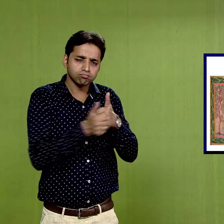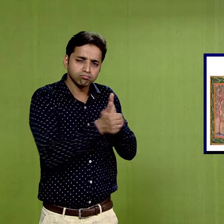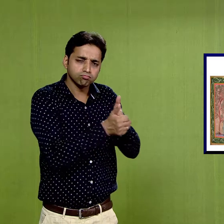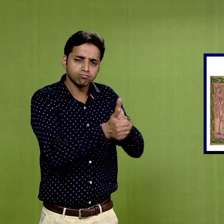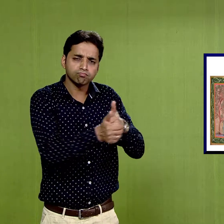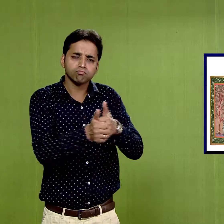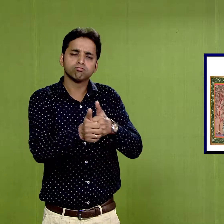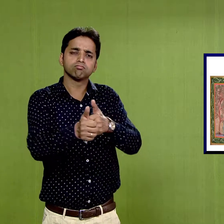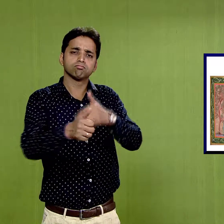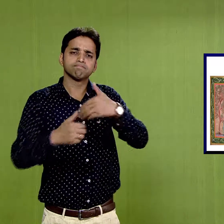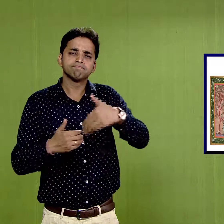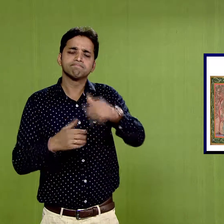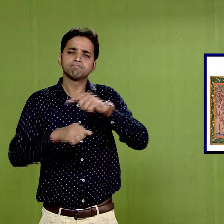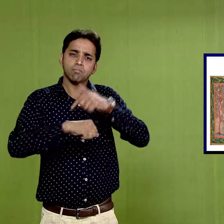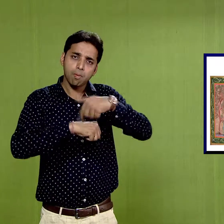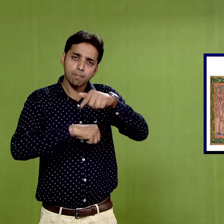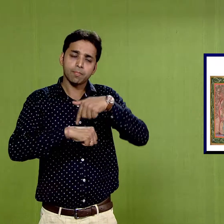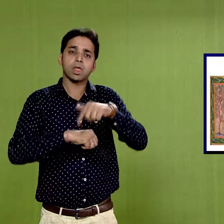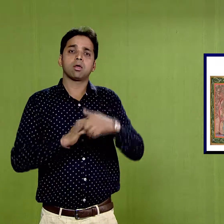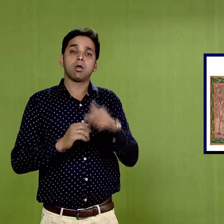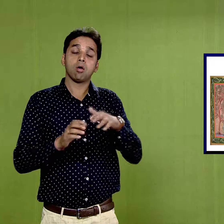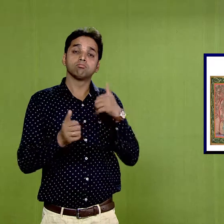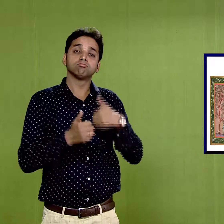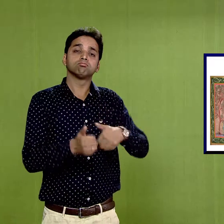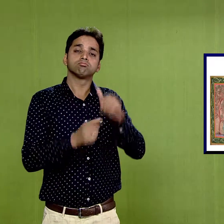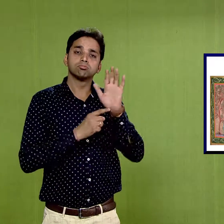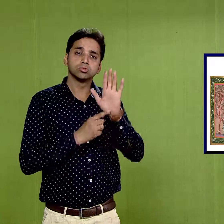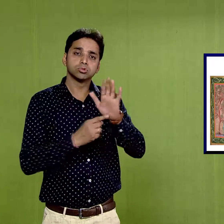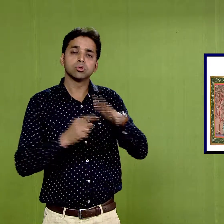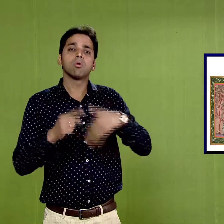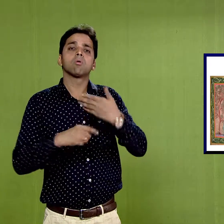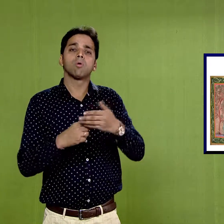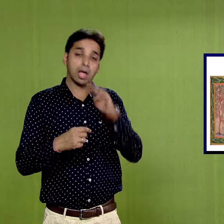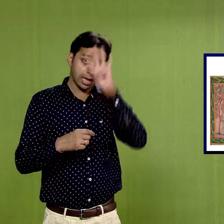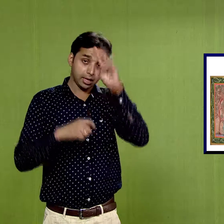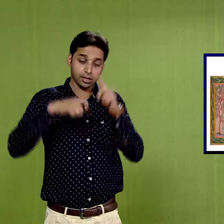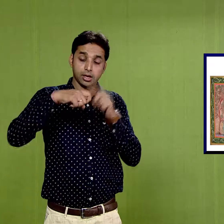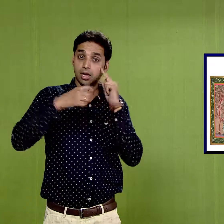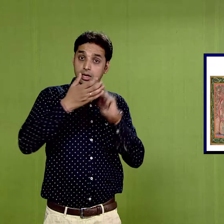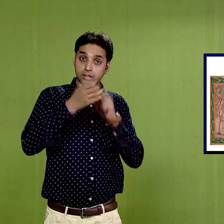They also show how the kings and queens dressed